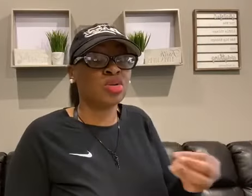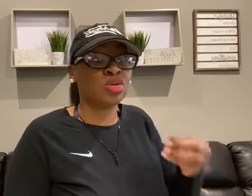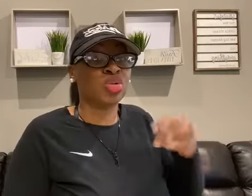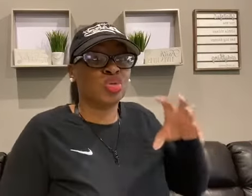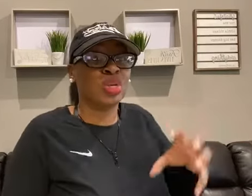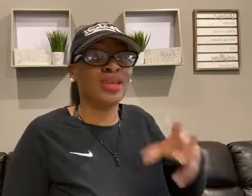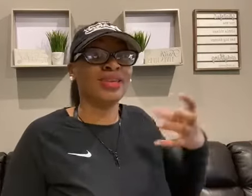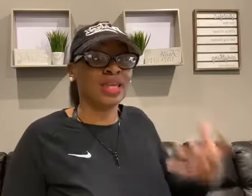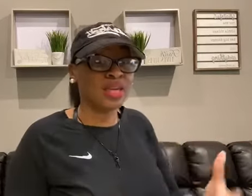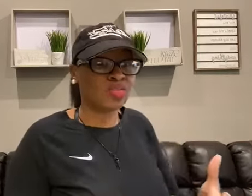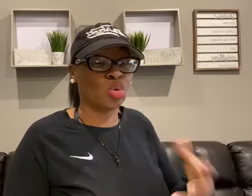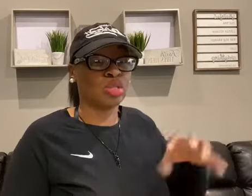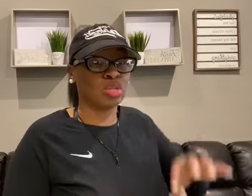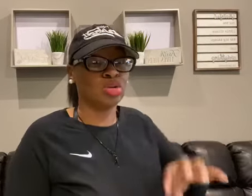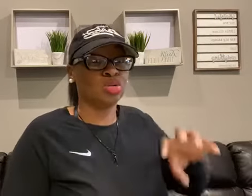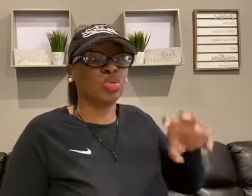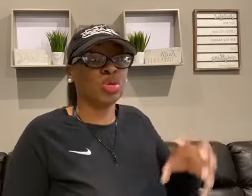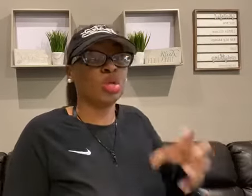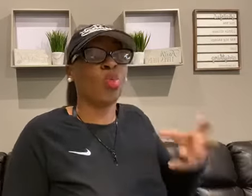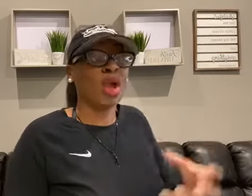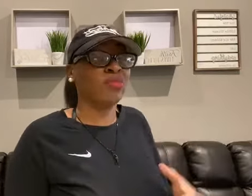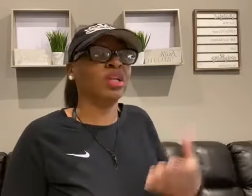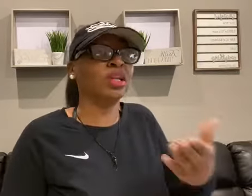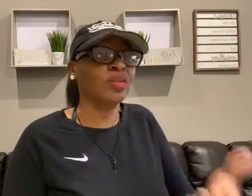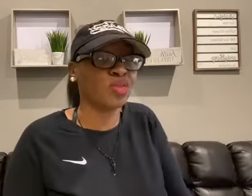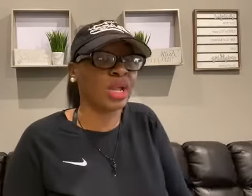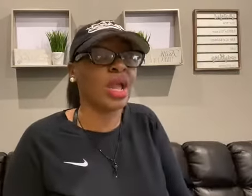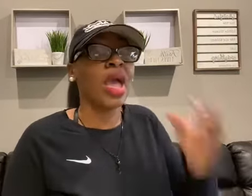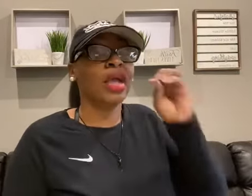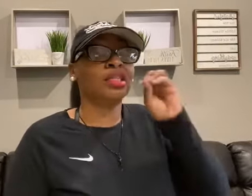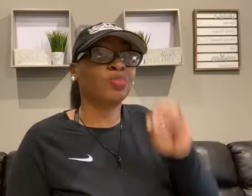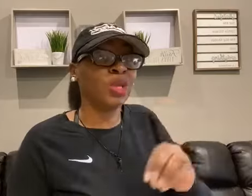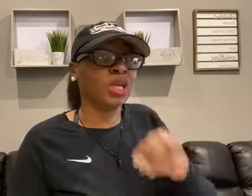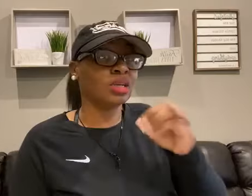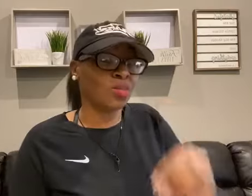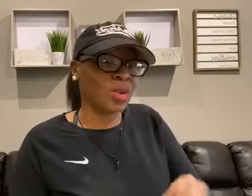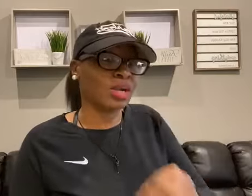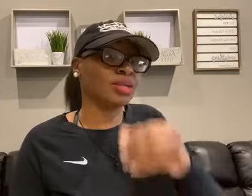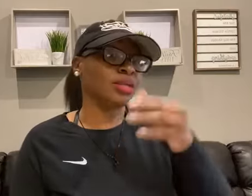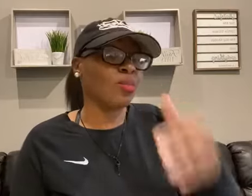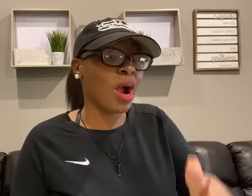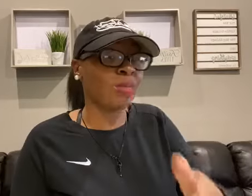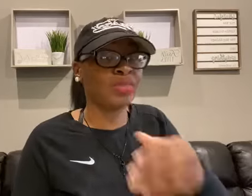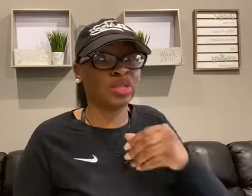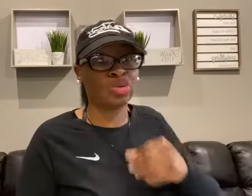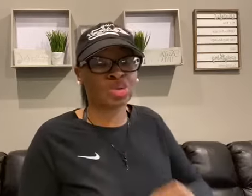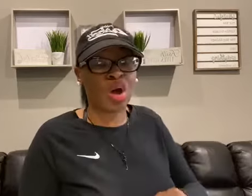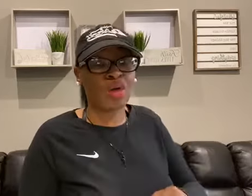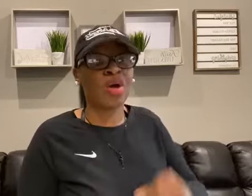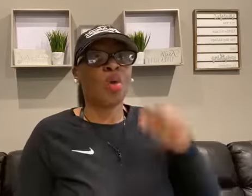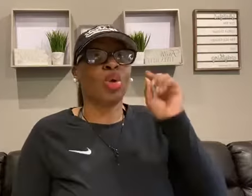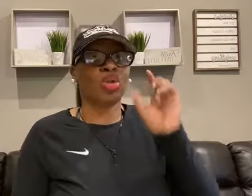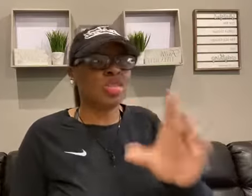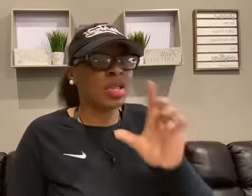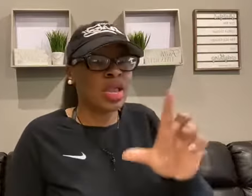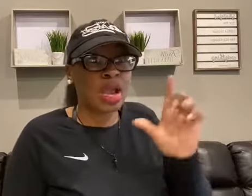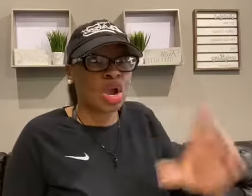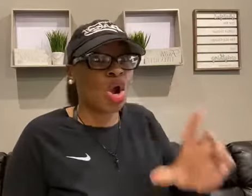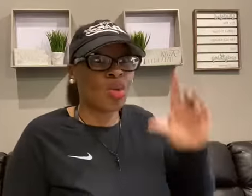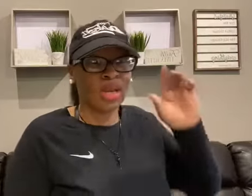certain unique gift or a certain unique way of delivering and speaking directly to the problem that you solve where they can't go